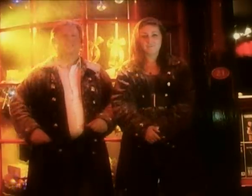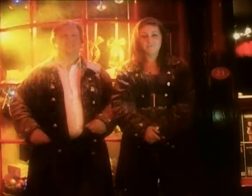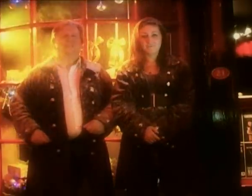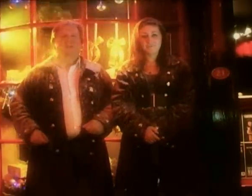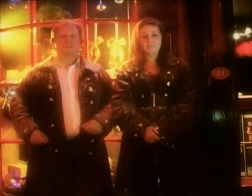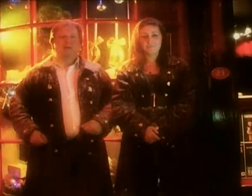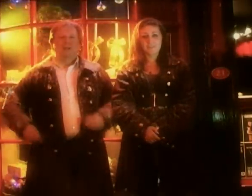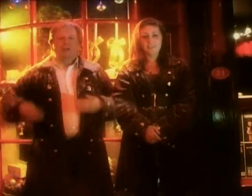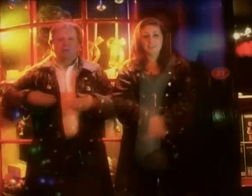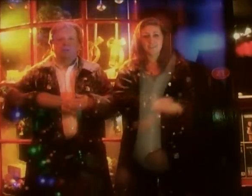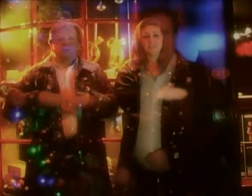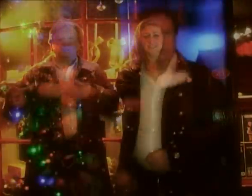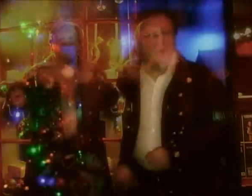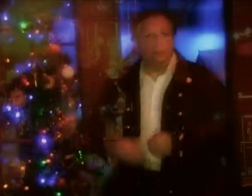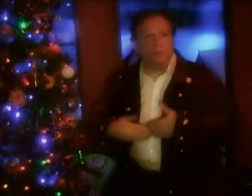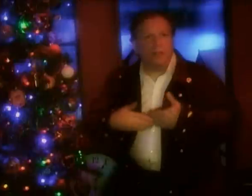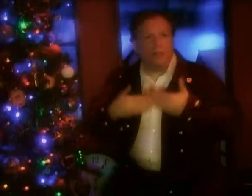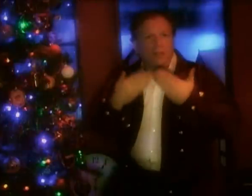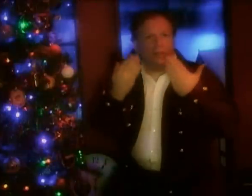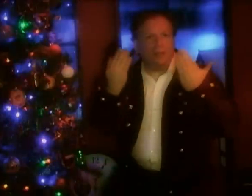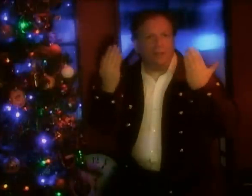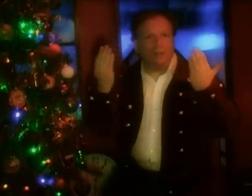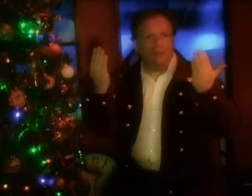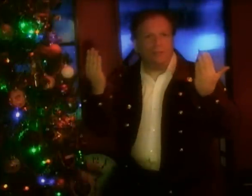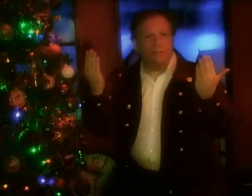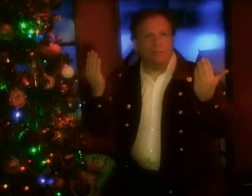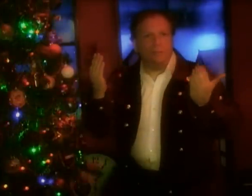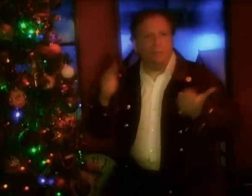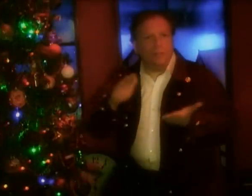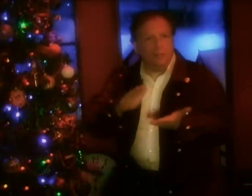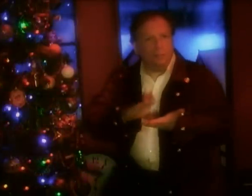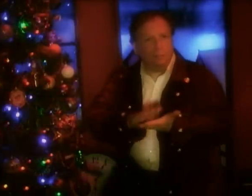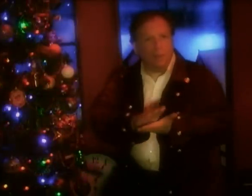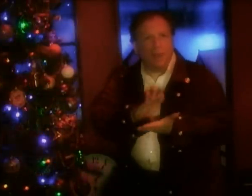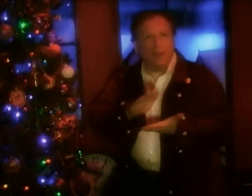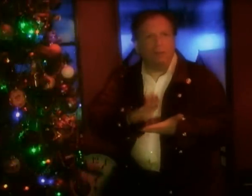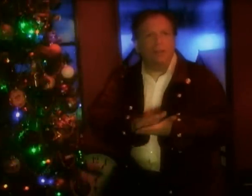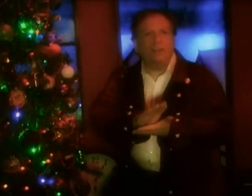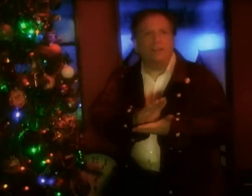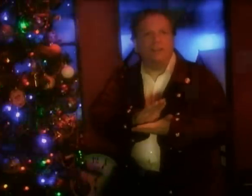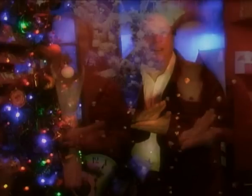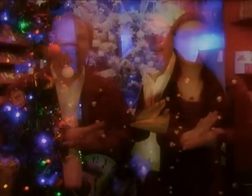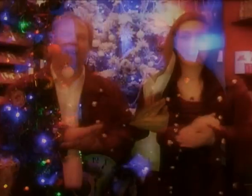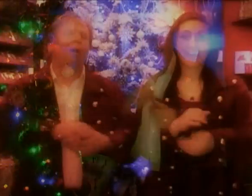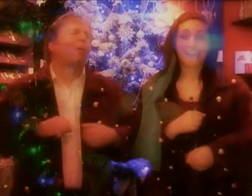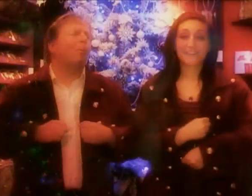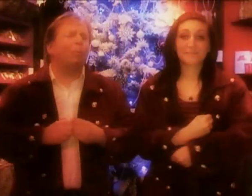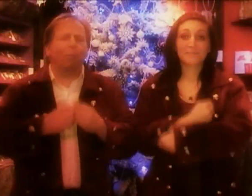May your days be merry and